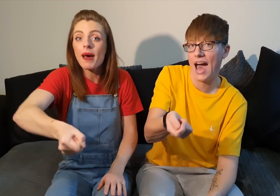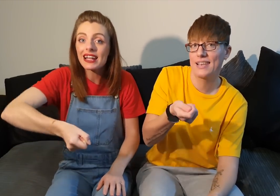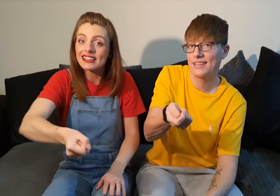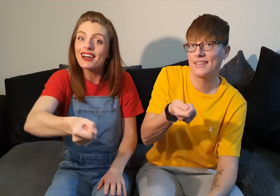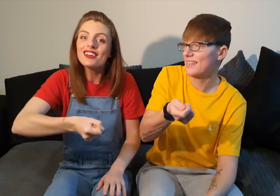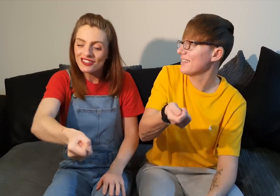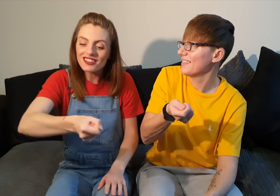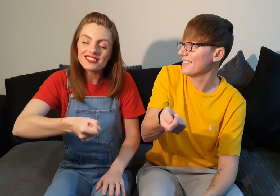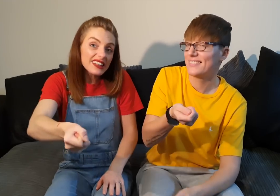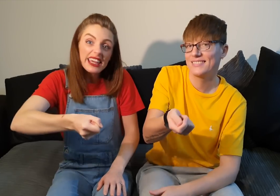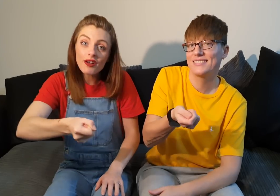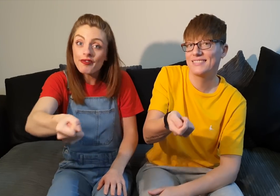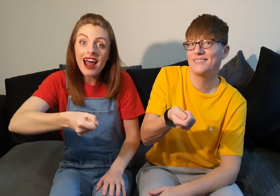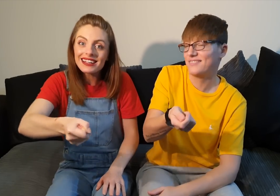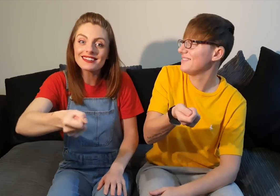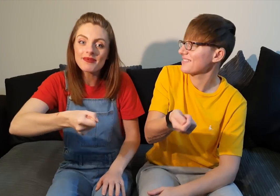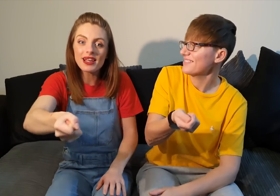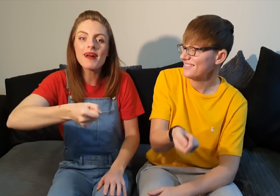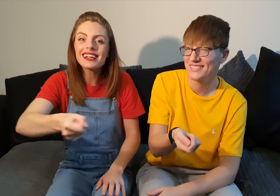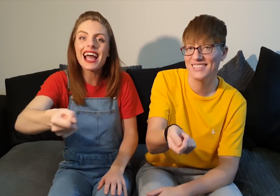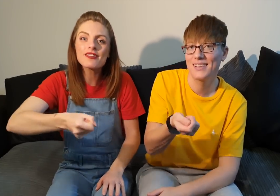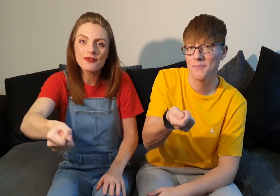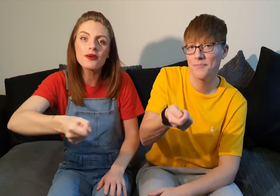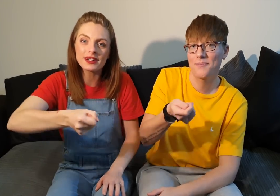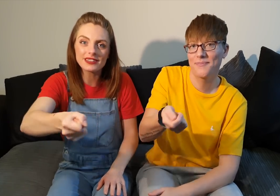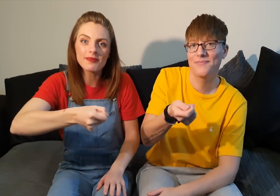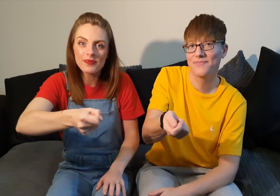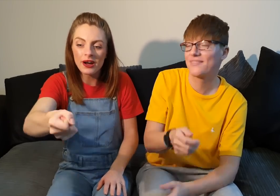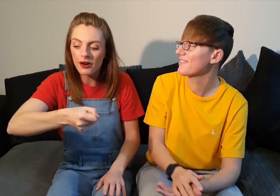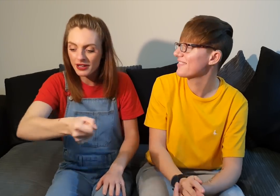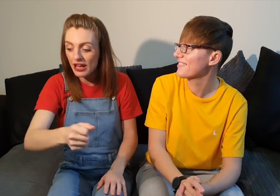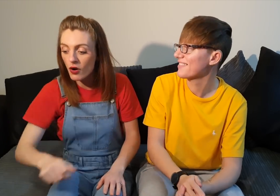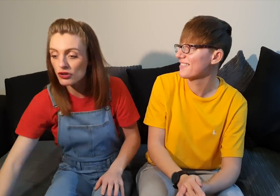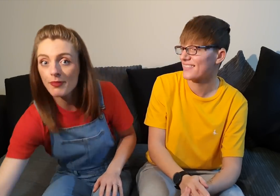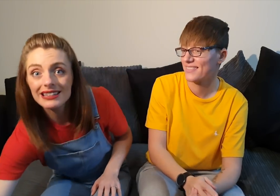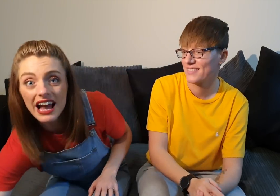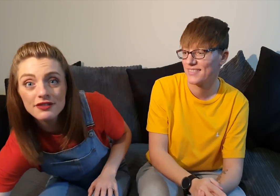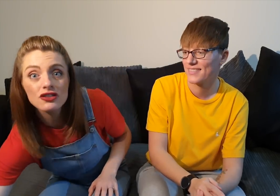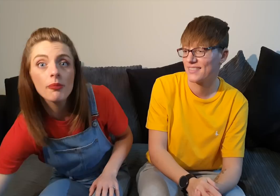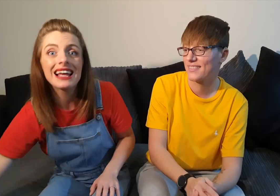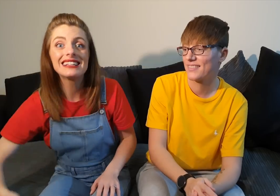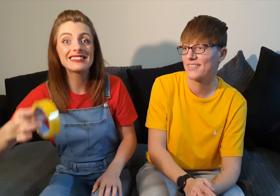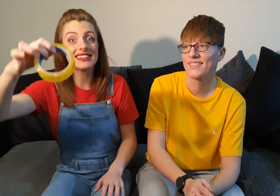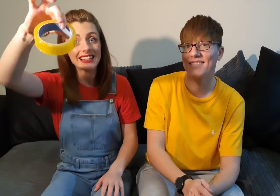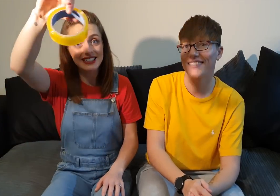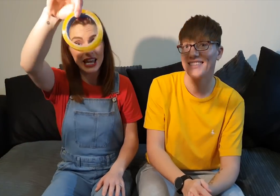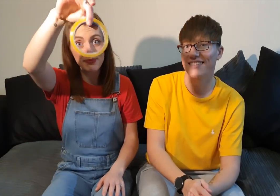pan just like you're frying something back and forward okay or you might have some cellotape